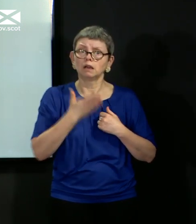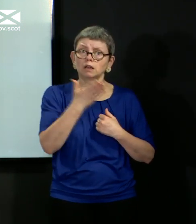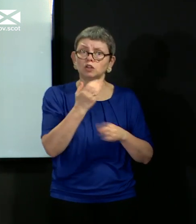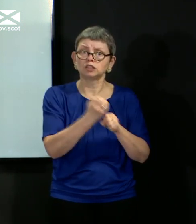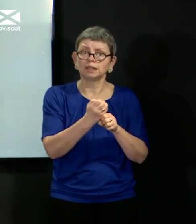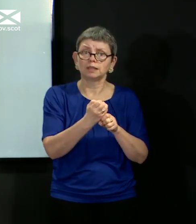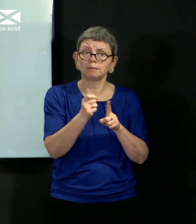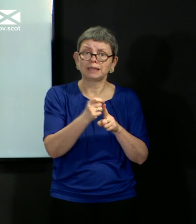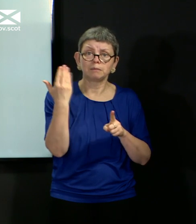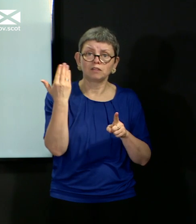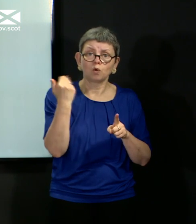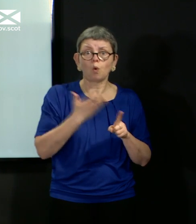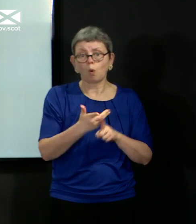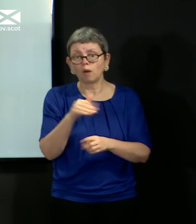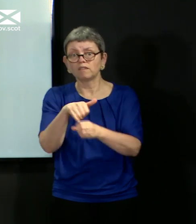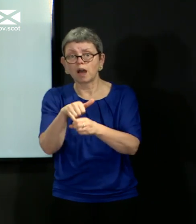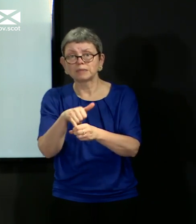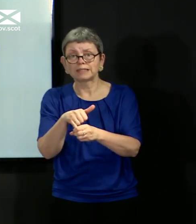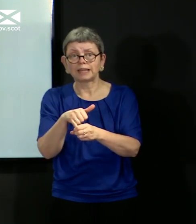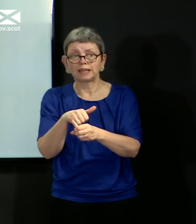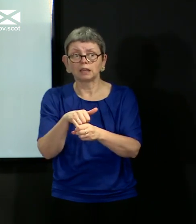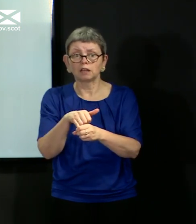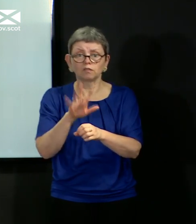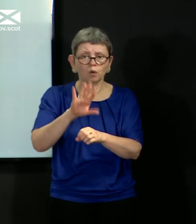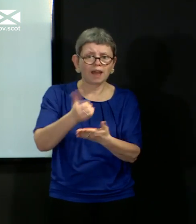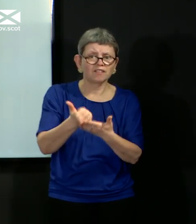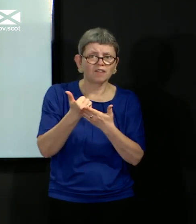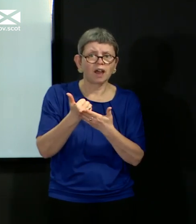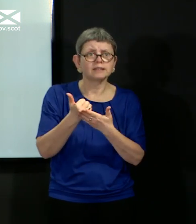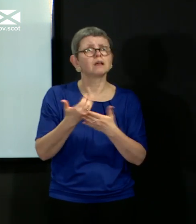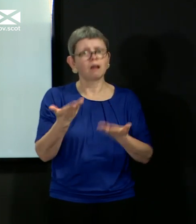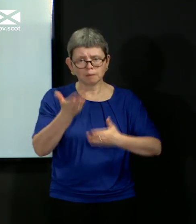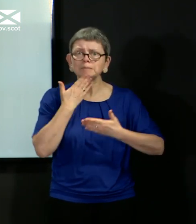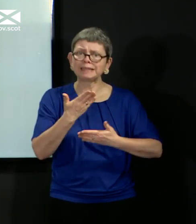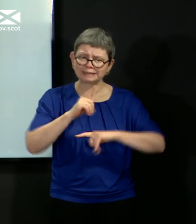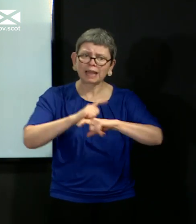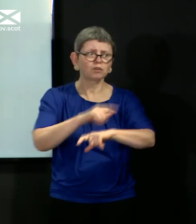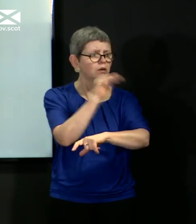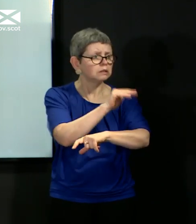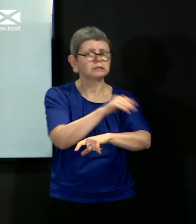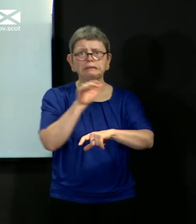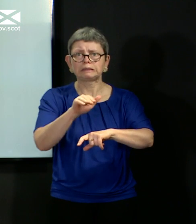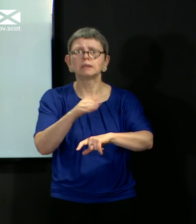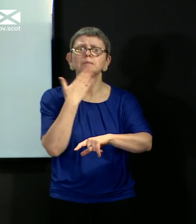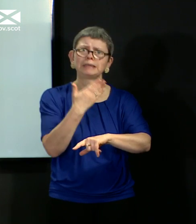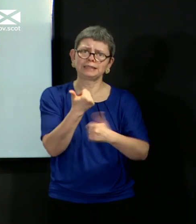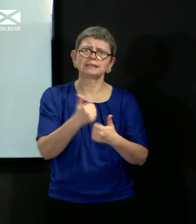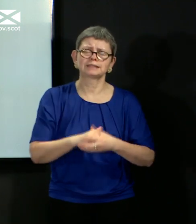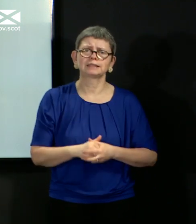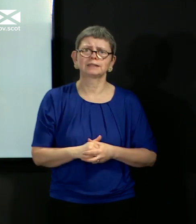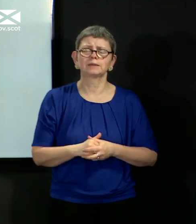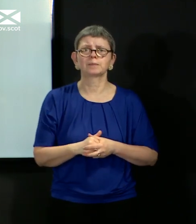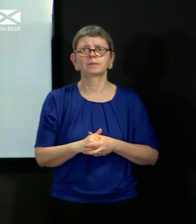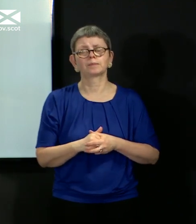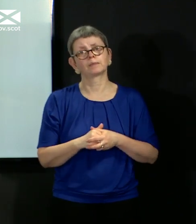GP or to your community pharmacy for their expert help and advice. Please continue to do so. As we